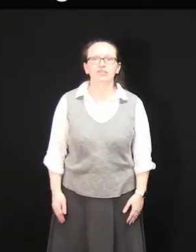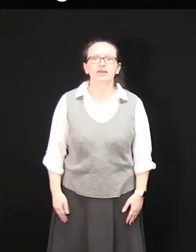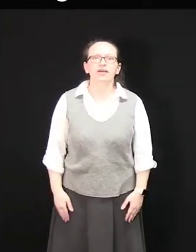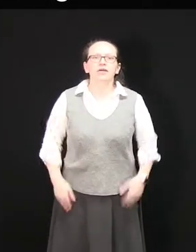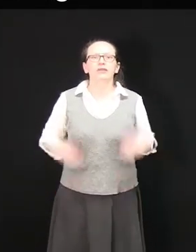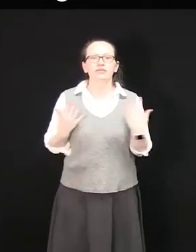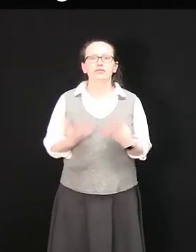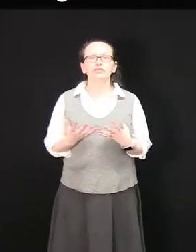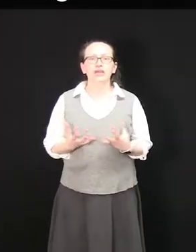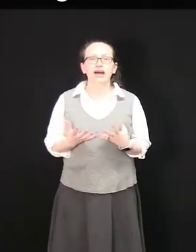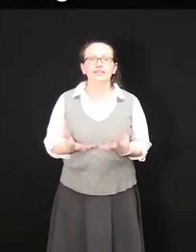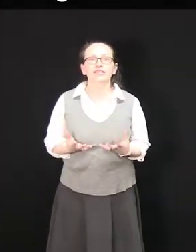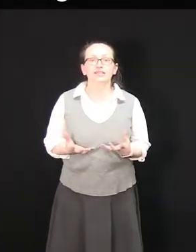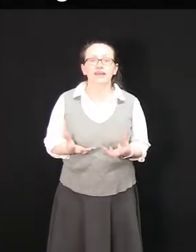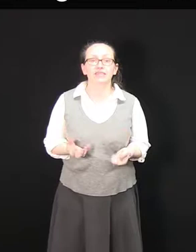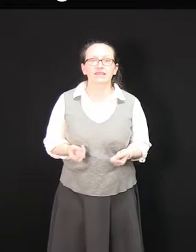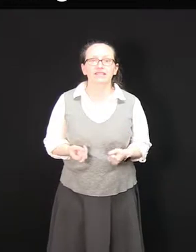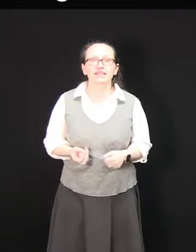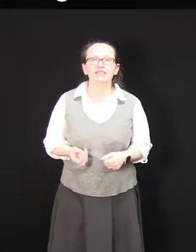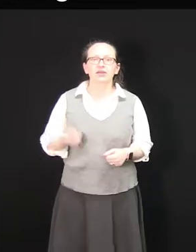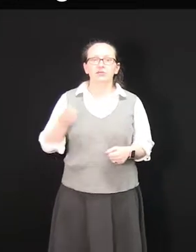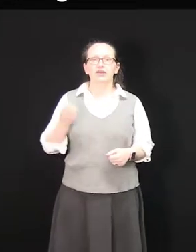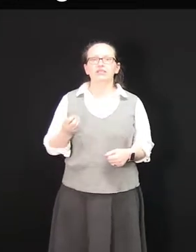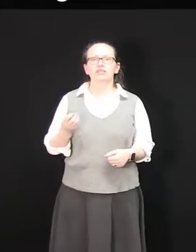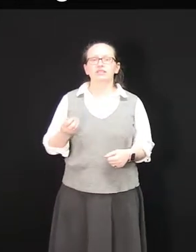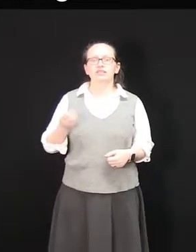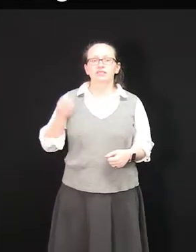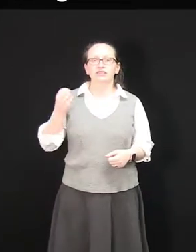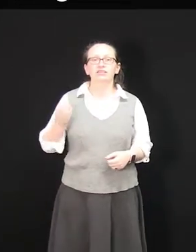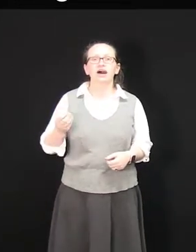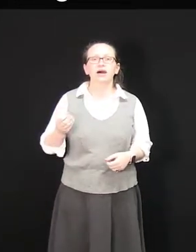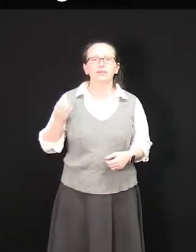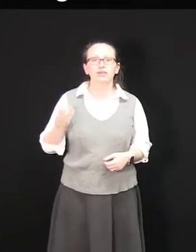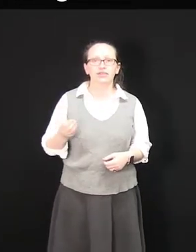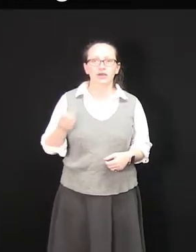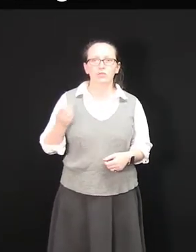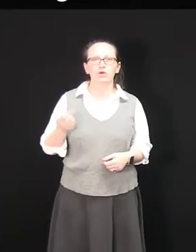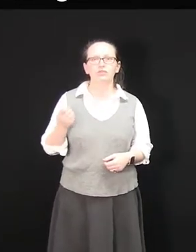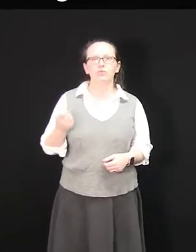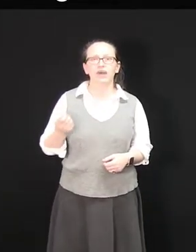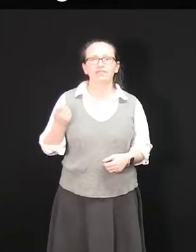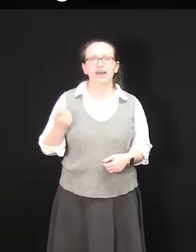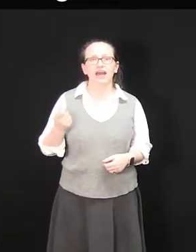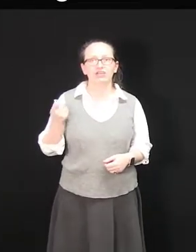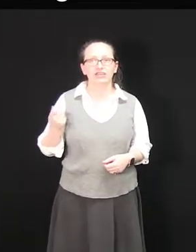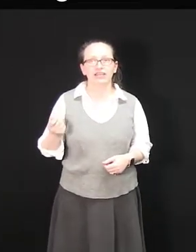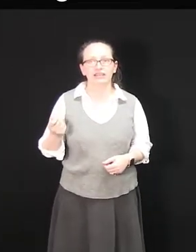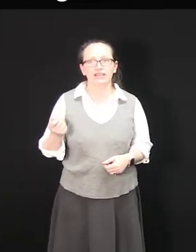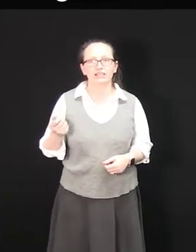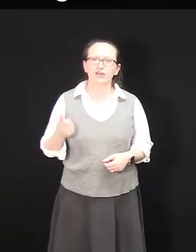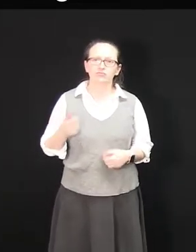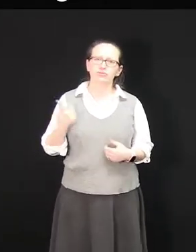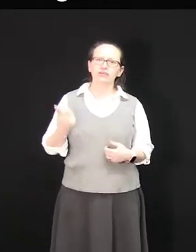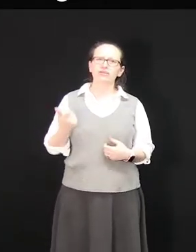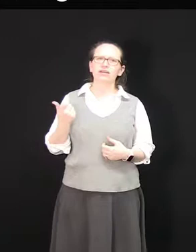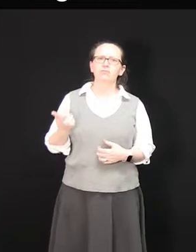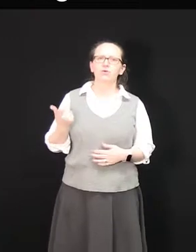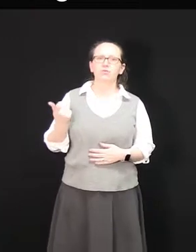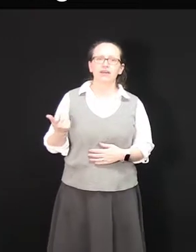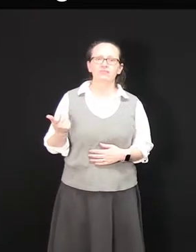but in order to understand these things we're going to need to start by looking at what a wave actually is. So we'll be looking at what waves